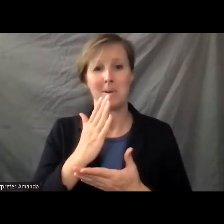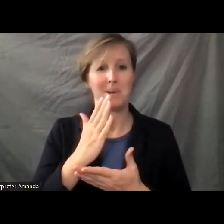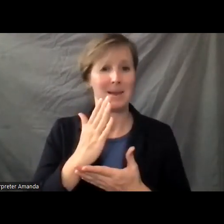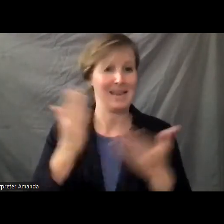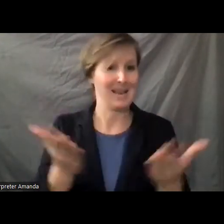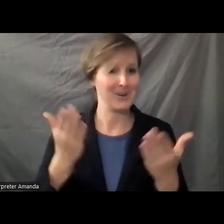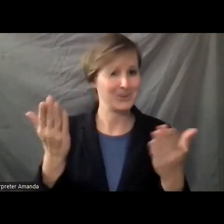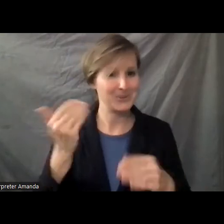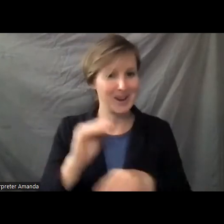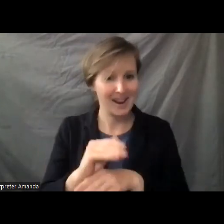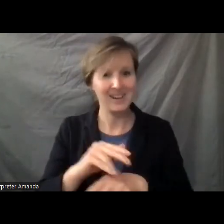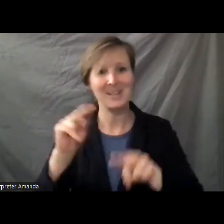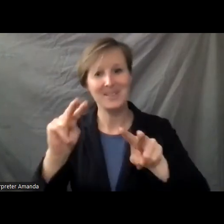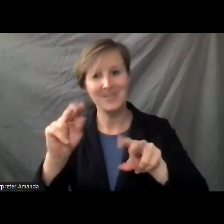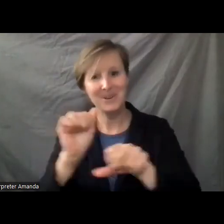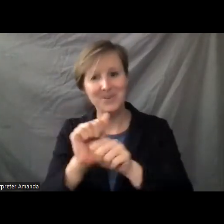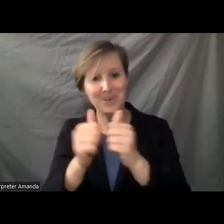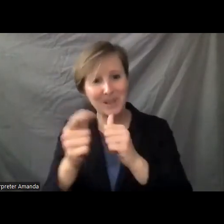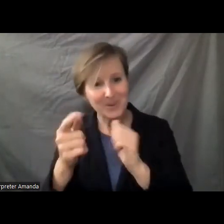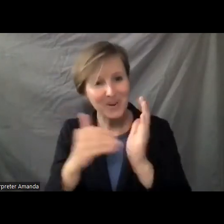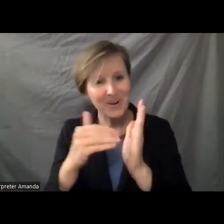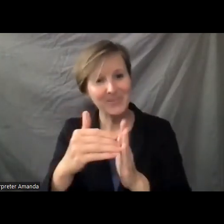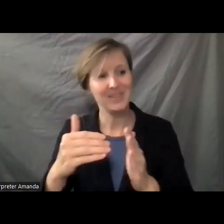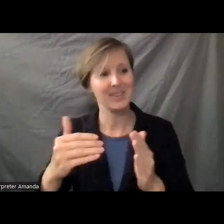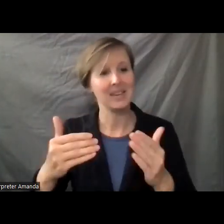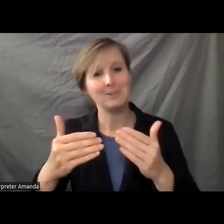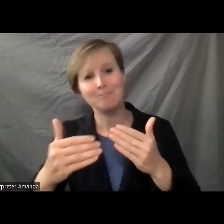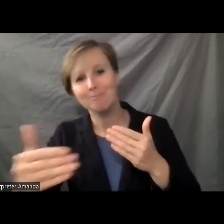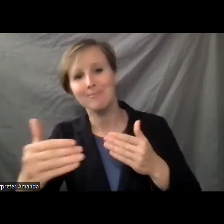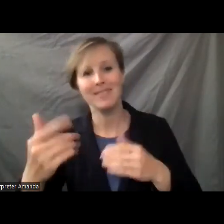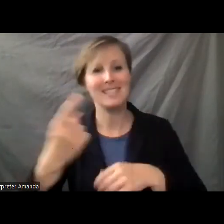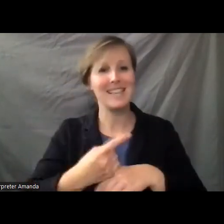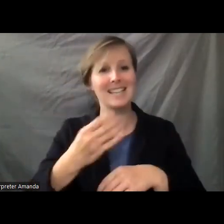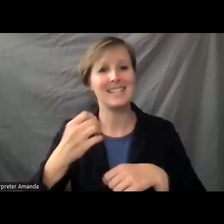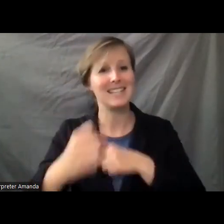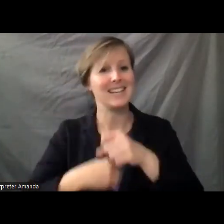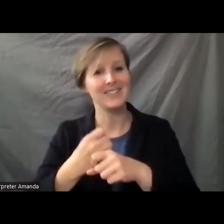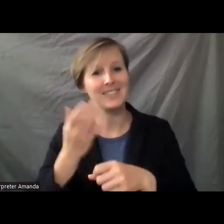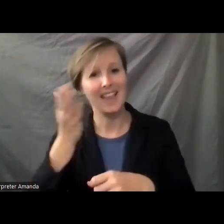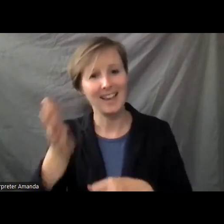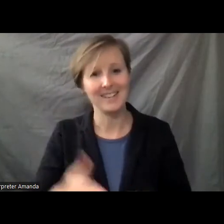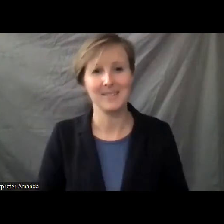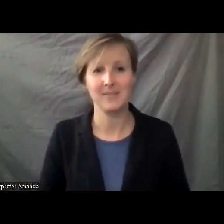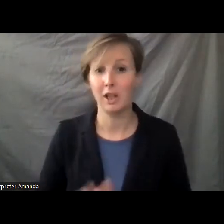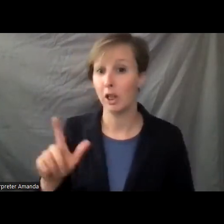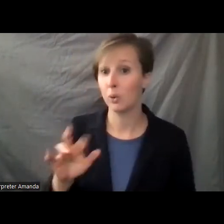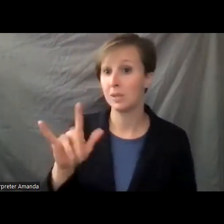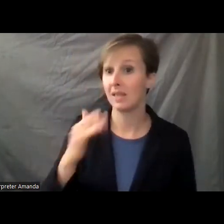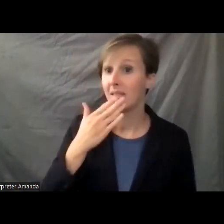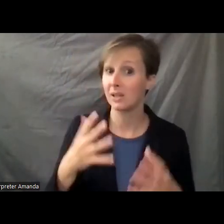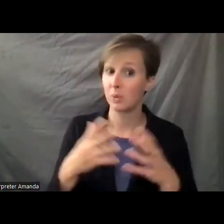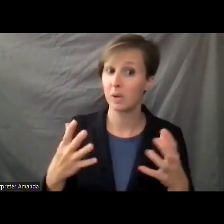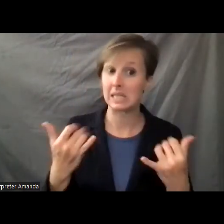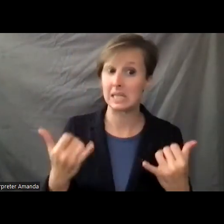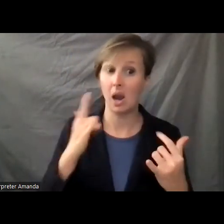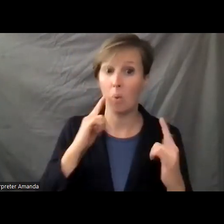and I look forward to working with you often in the days and years ahead. Thanks. Thanks so much. And I would like to turn